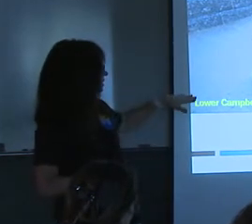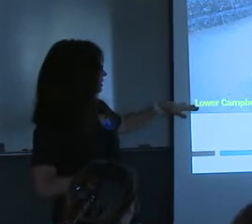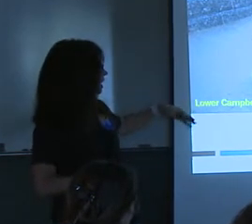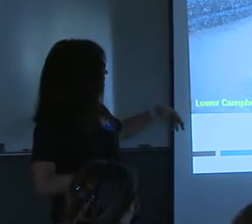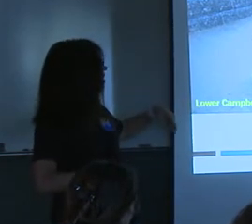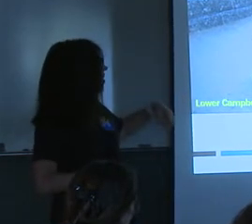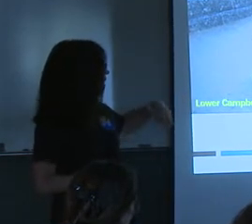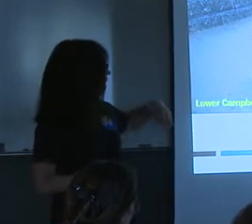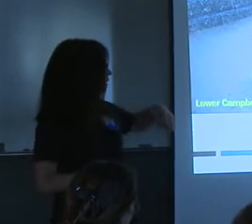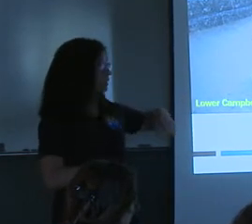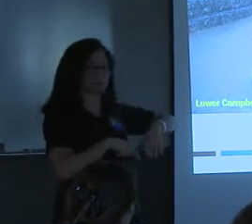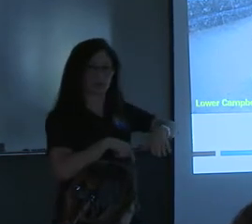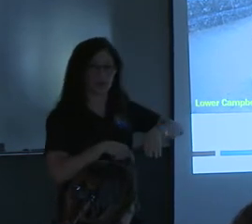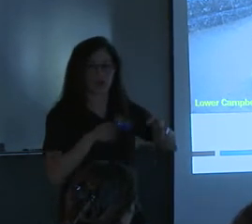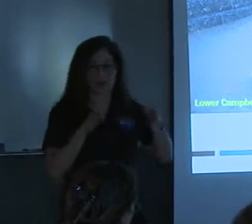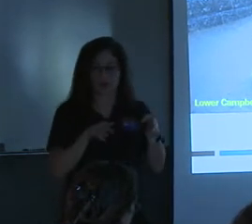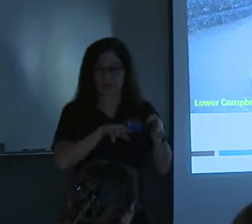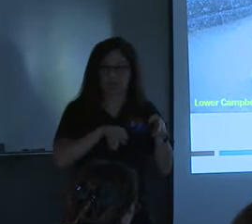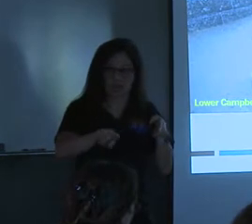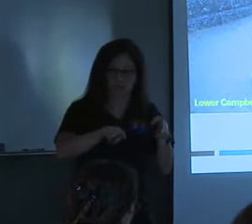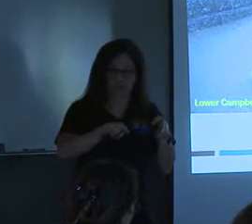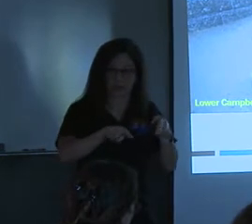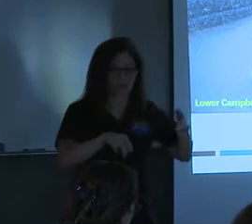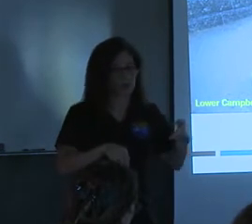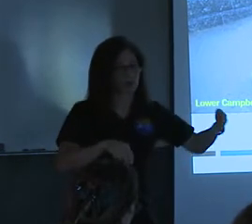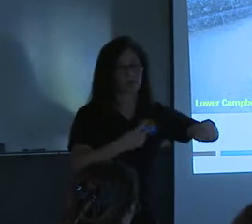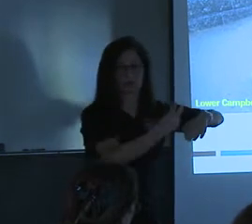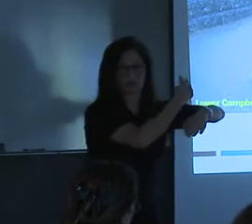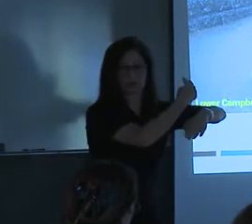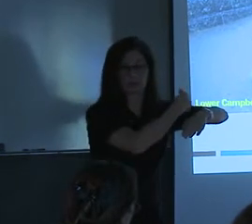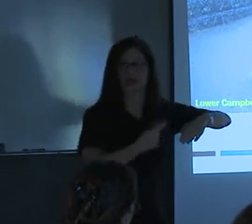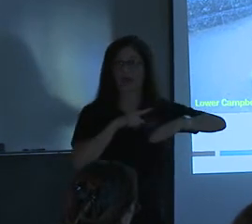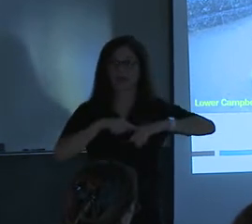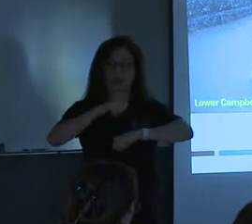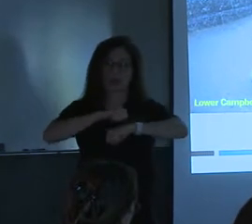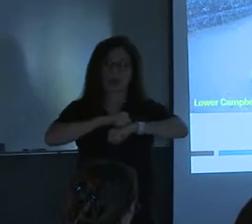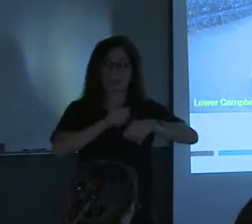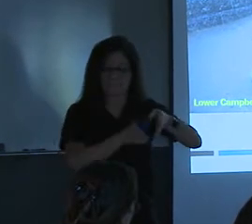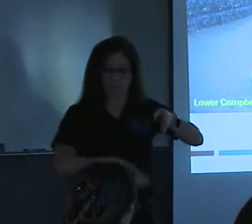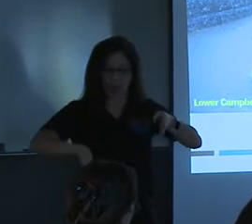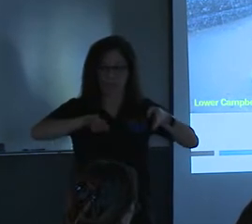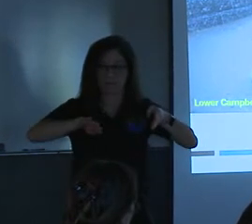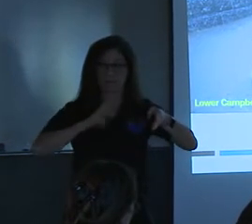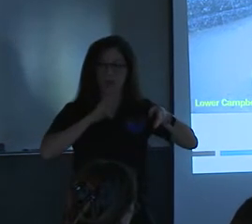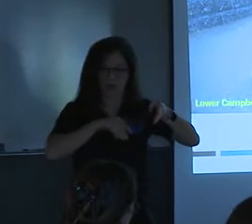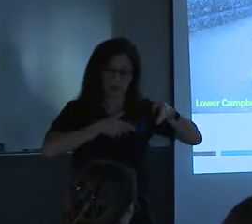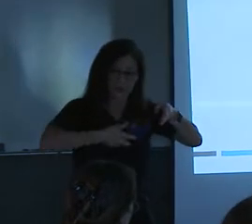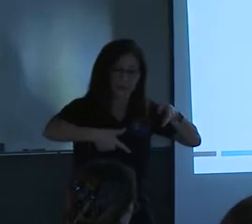upstream. So this is the channel that has a concrete bottom to it. And, uh, it's carrying the water out of there.